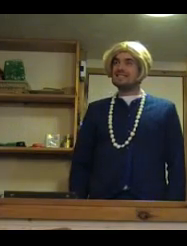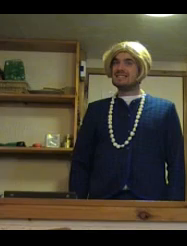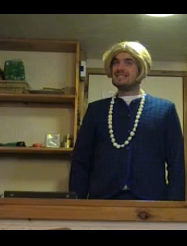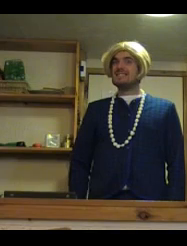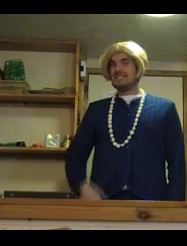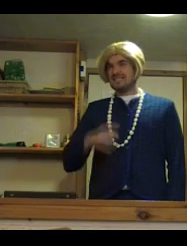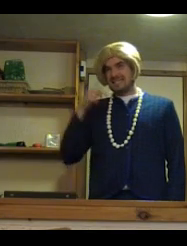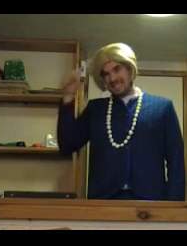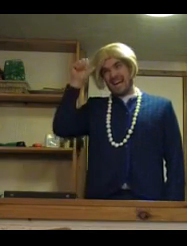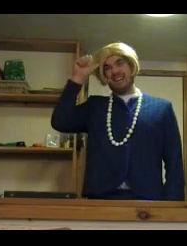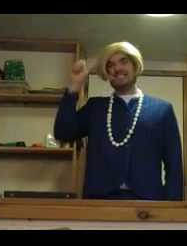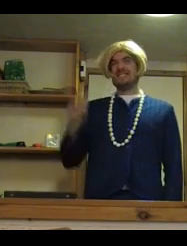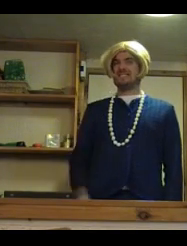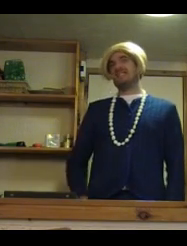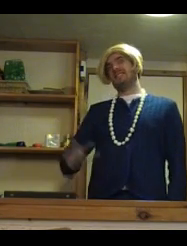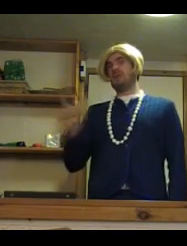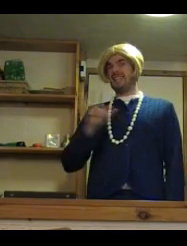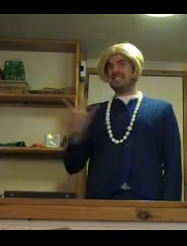You know. Twins.